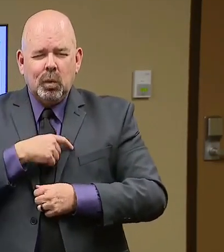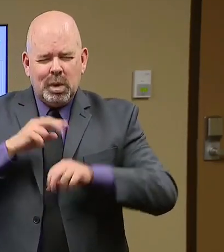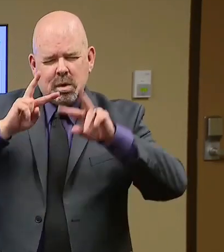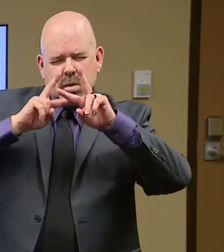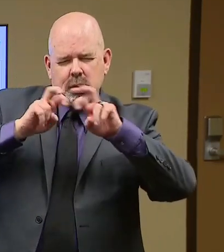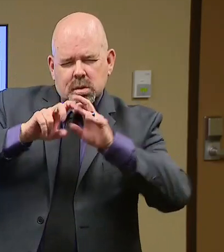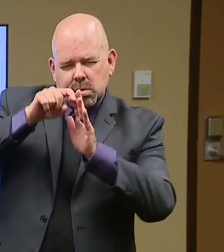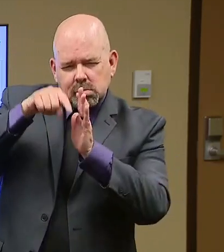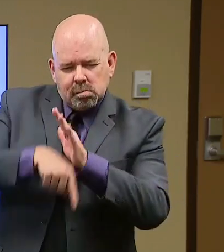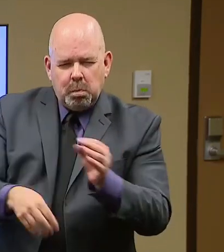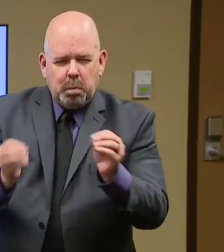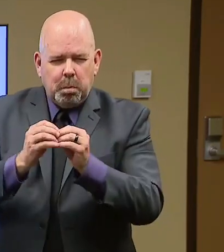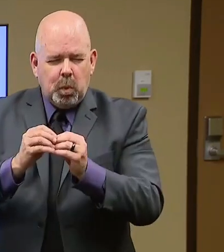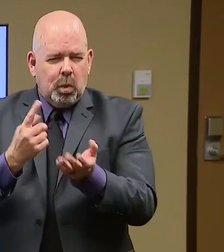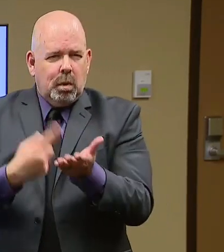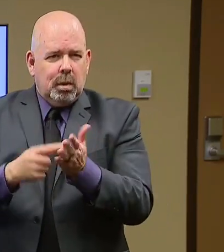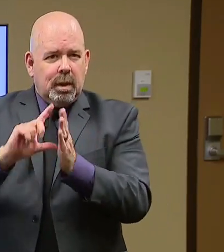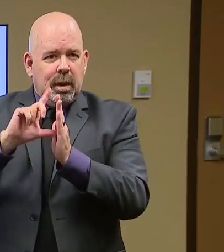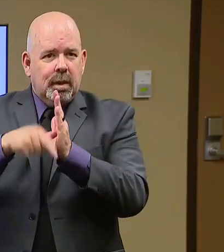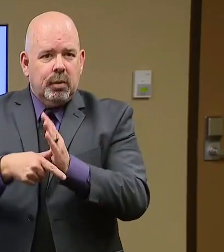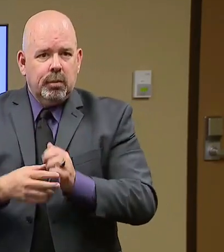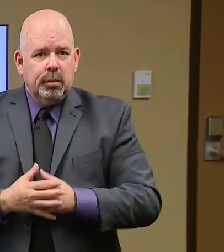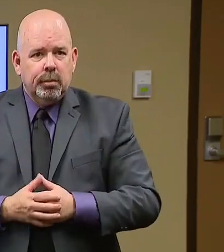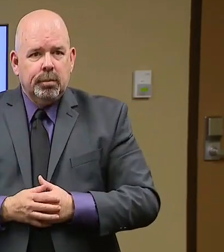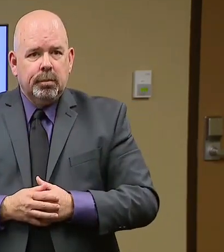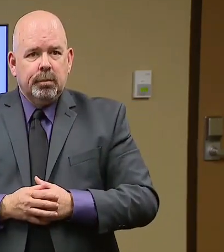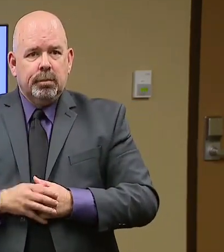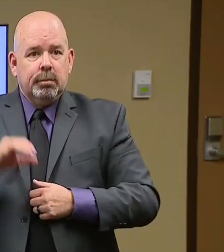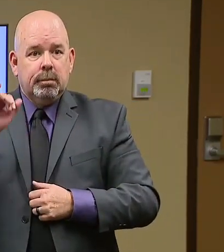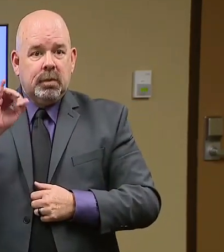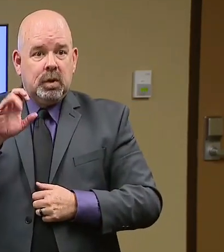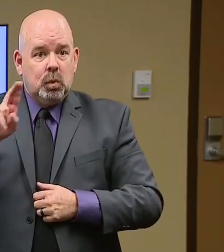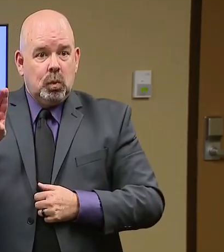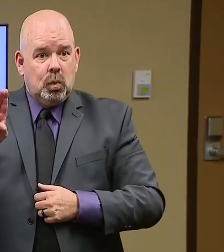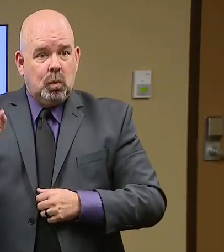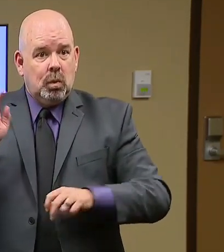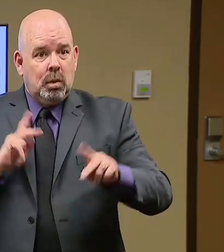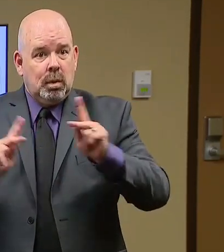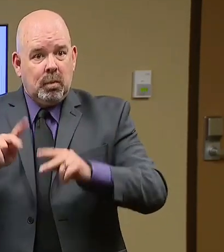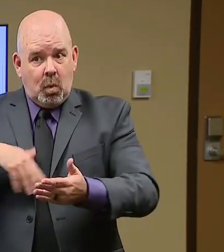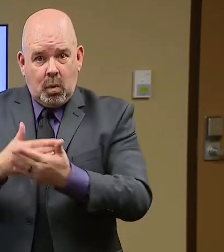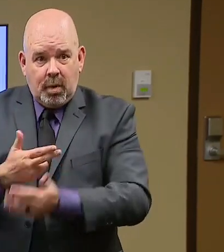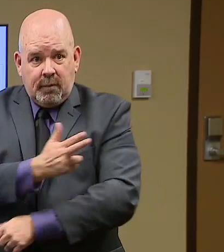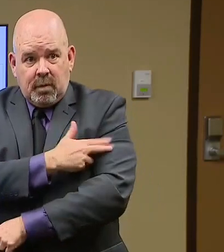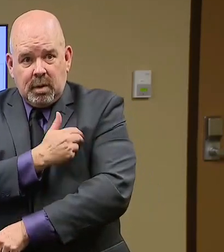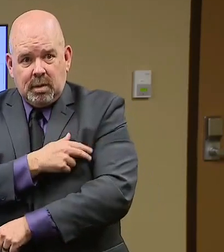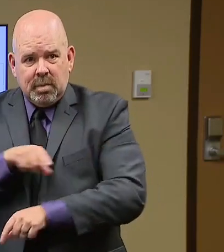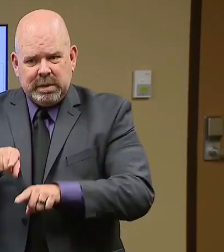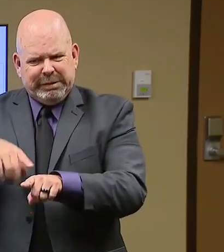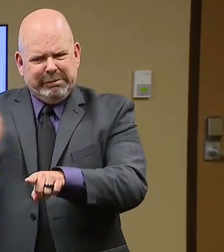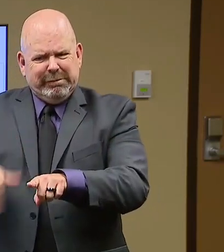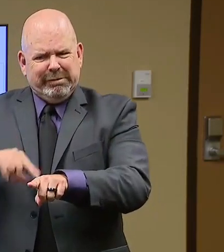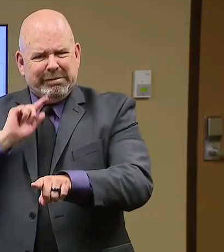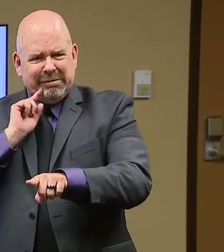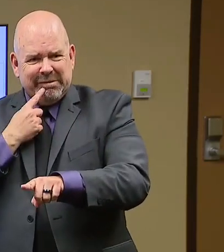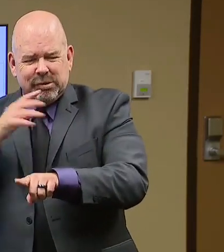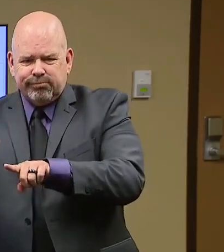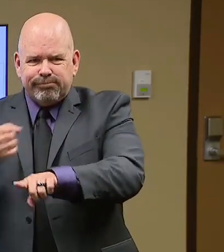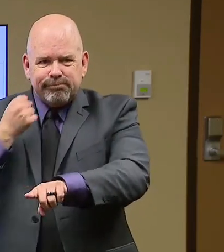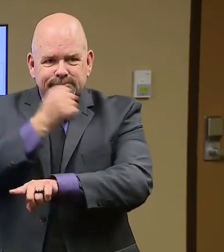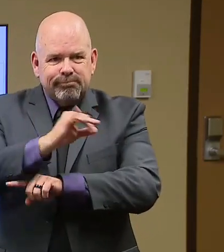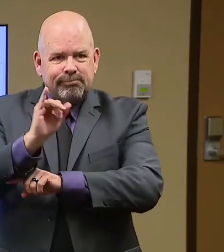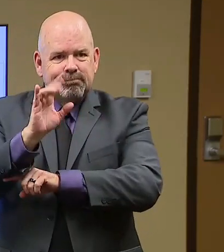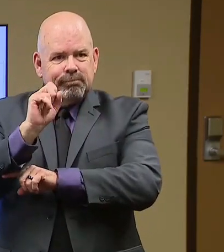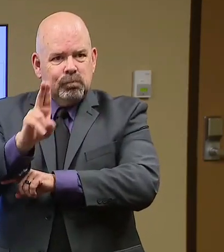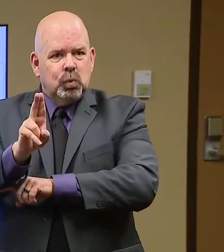been increasing. Next slide is ICU admissions. Again, showing those critical care, those requiring critical care in the